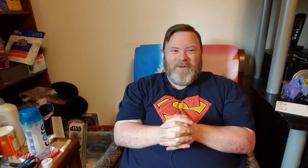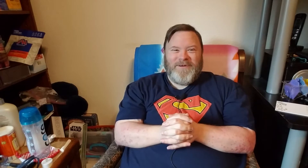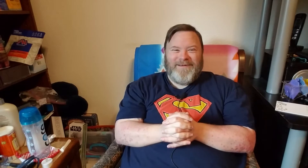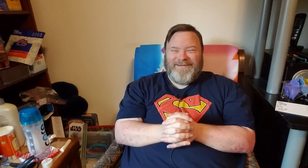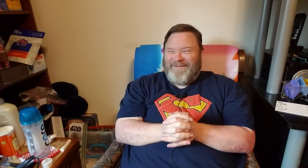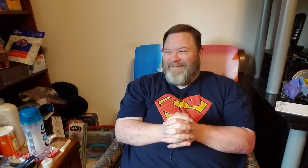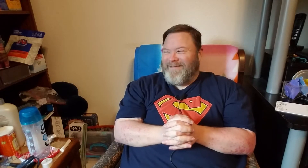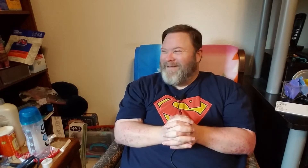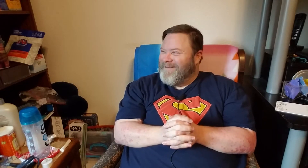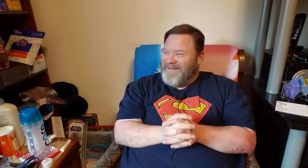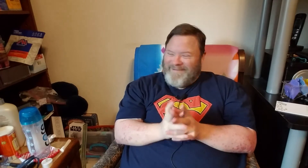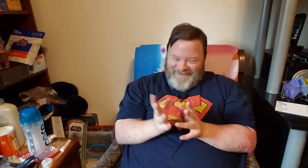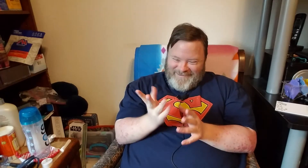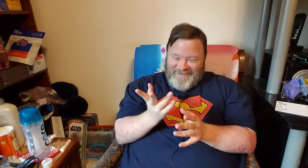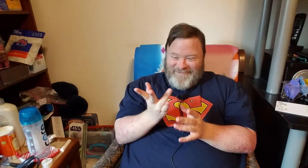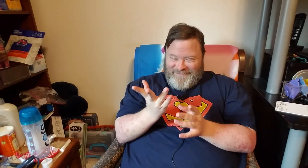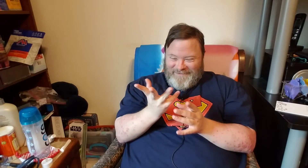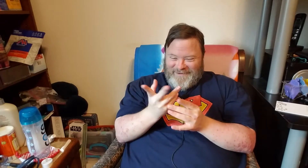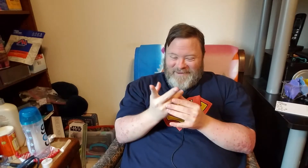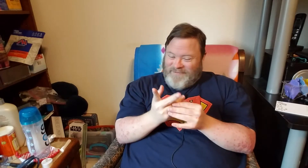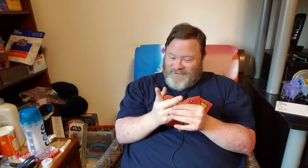that's kind of funny I'm sorry